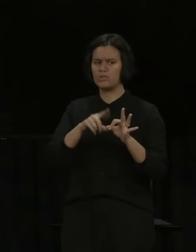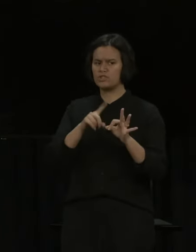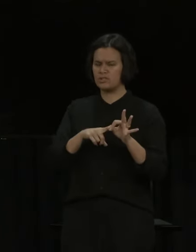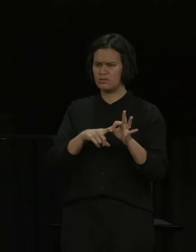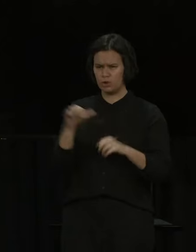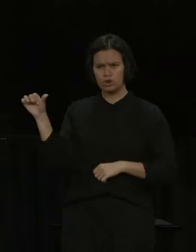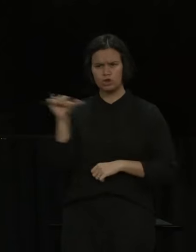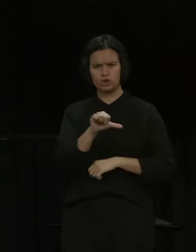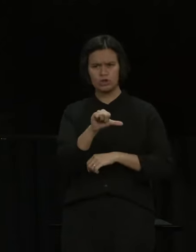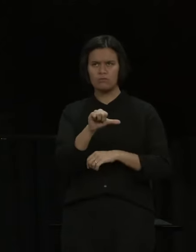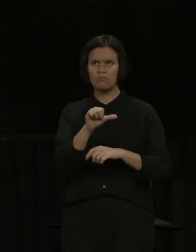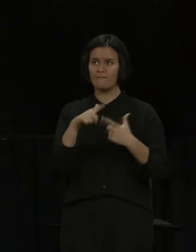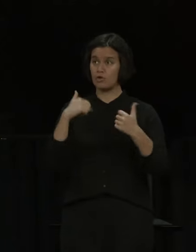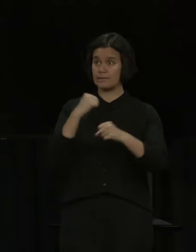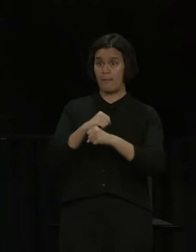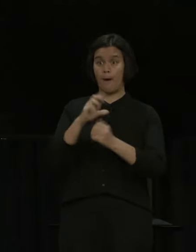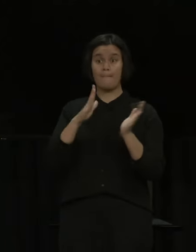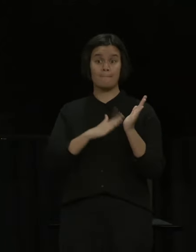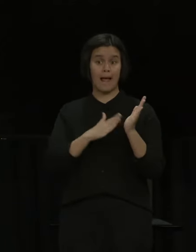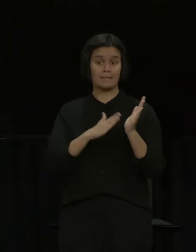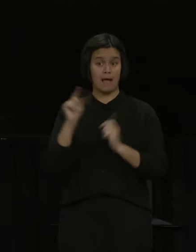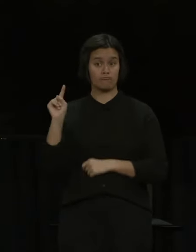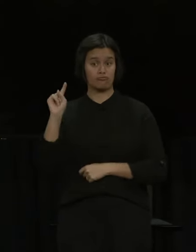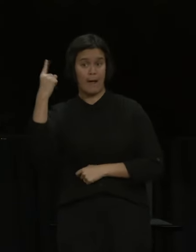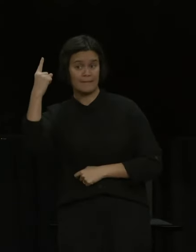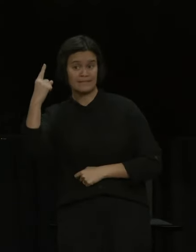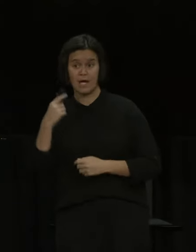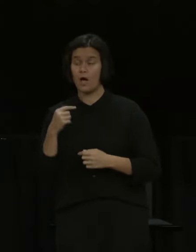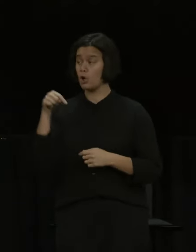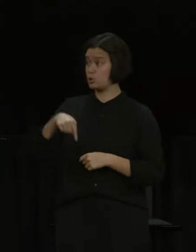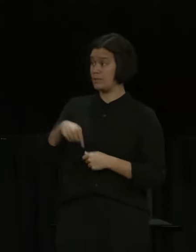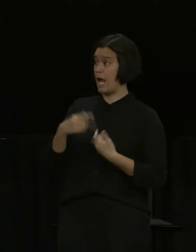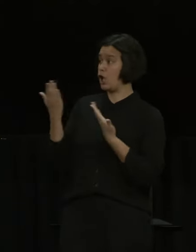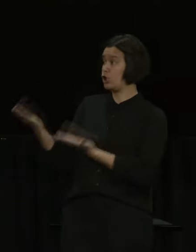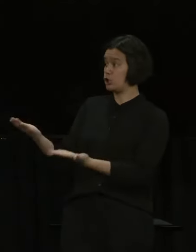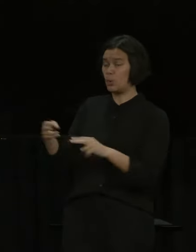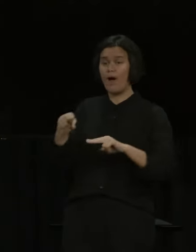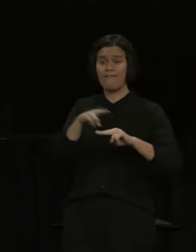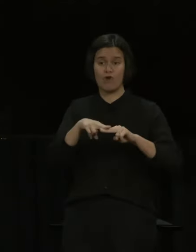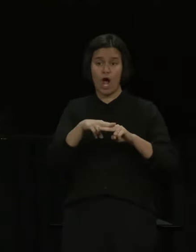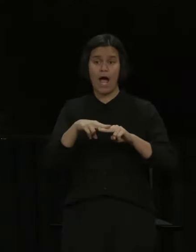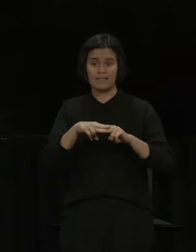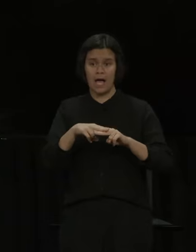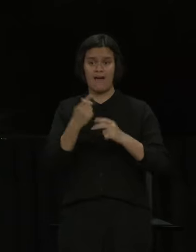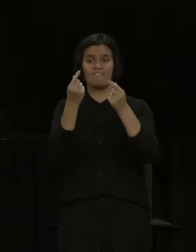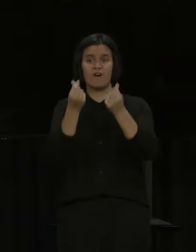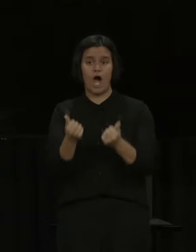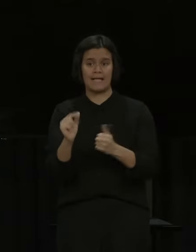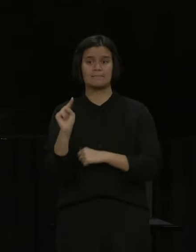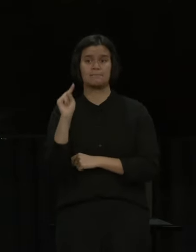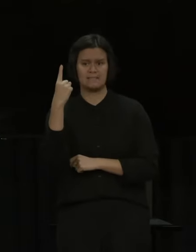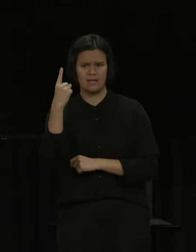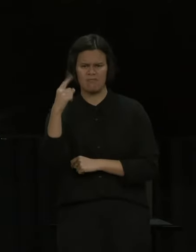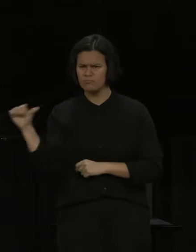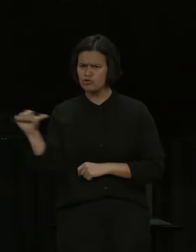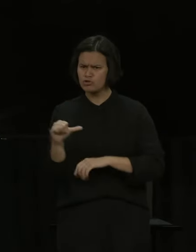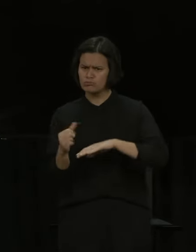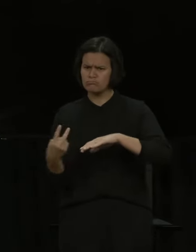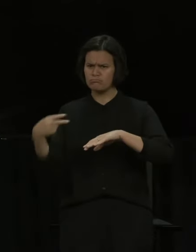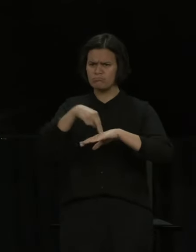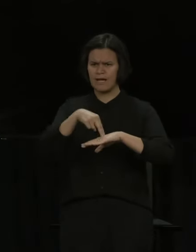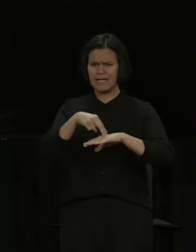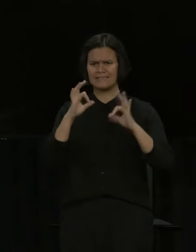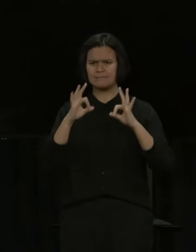day? The Prime Minister's got a day, you've got a day, Robertson's got a day. That one's not a question for me that one's a question best addressed to probably to